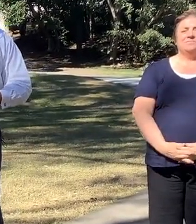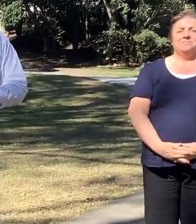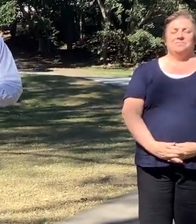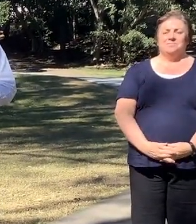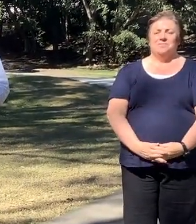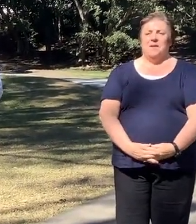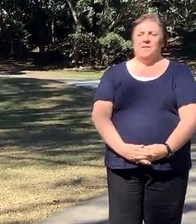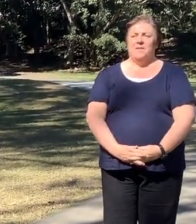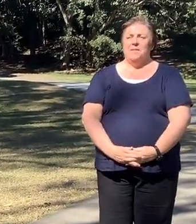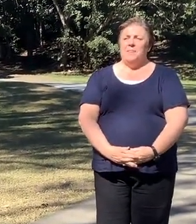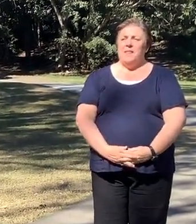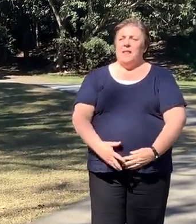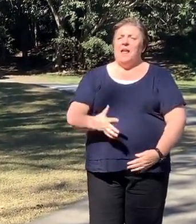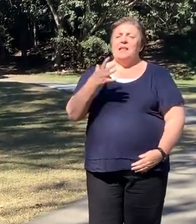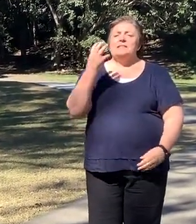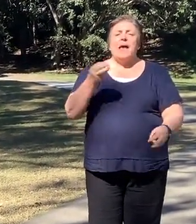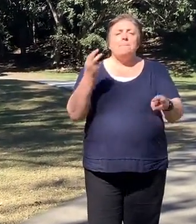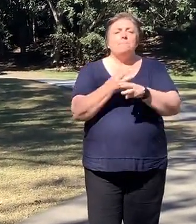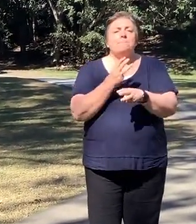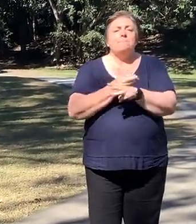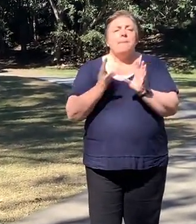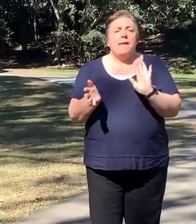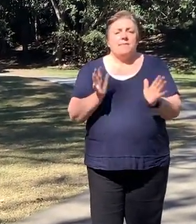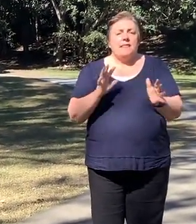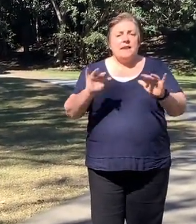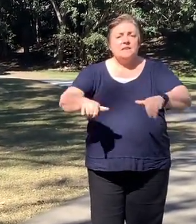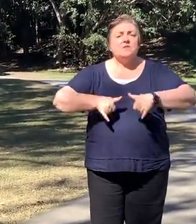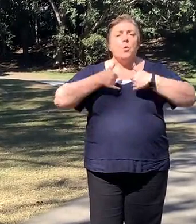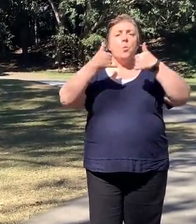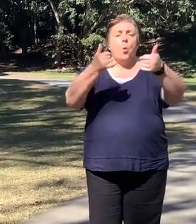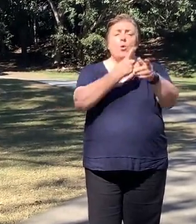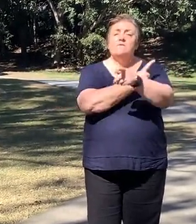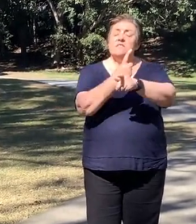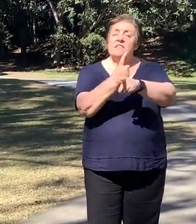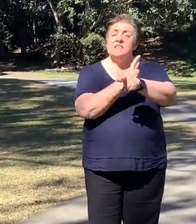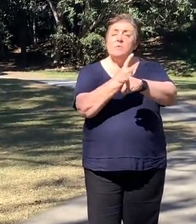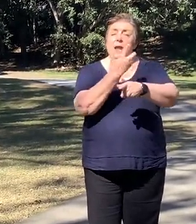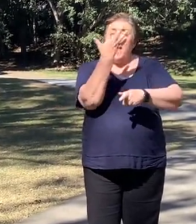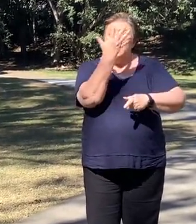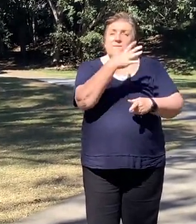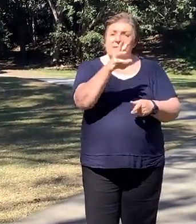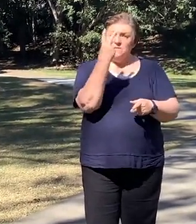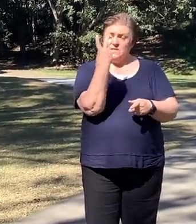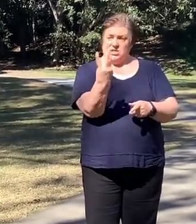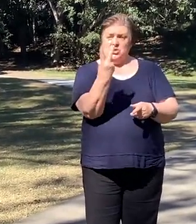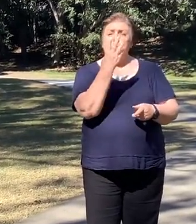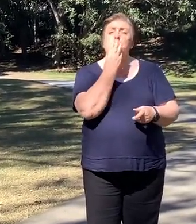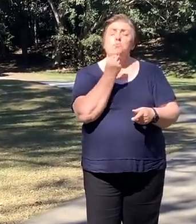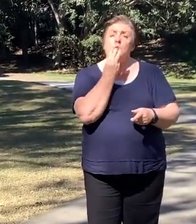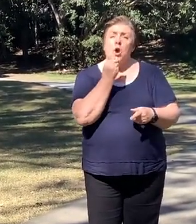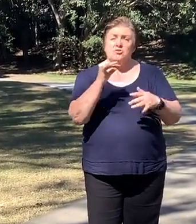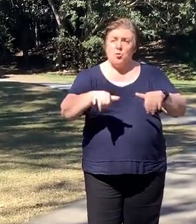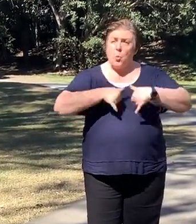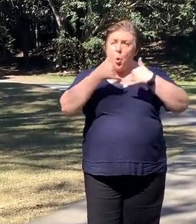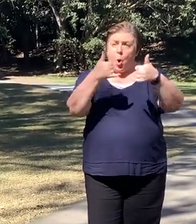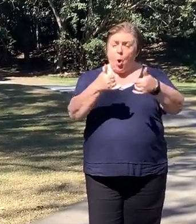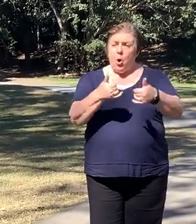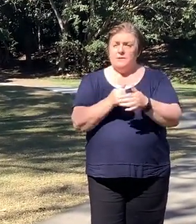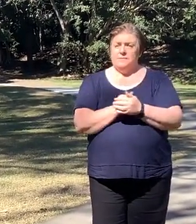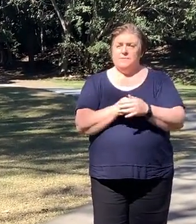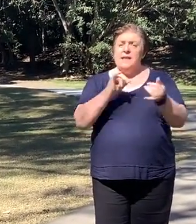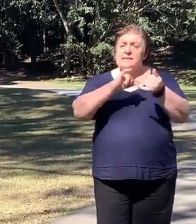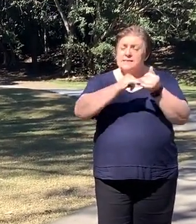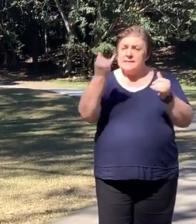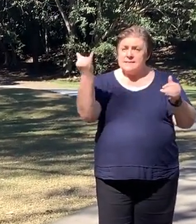We also have some Mathletics awards for this week. So we had 52 bronze awards, fantastic effort. We also have